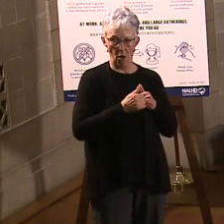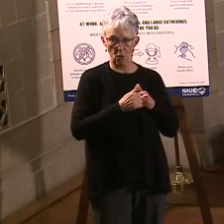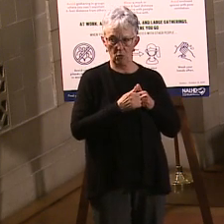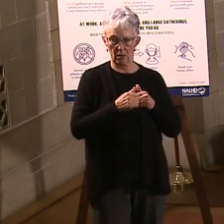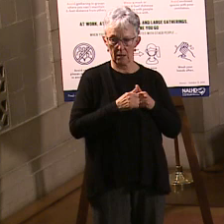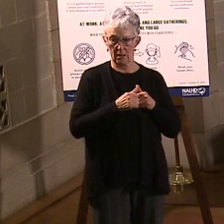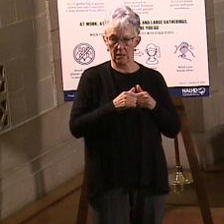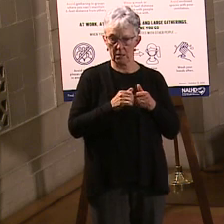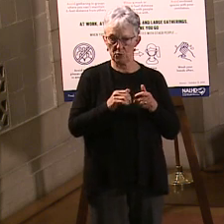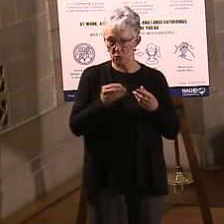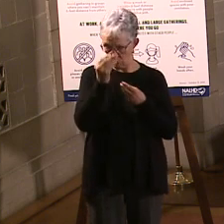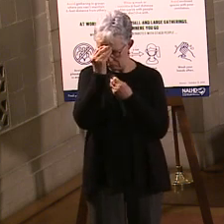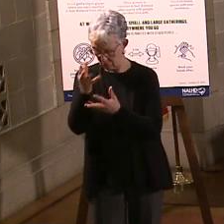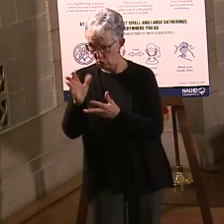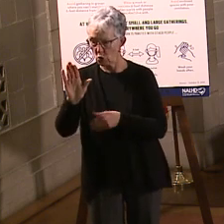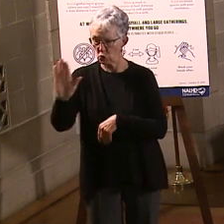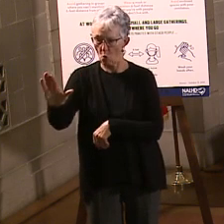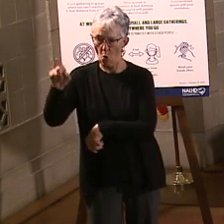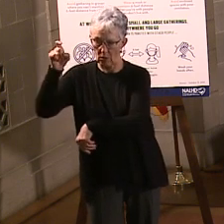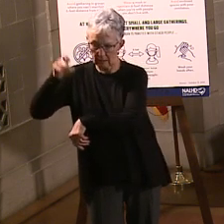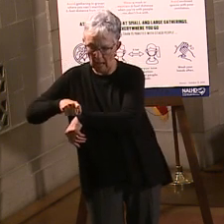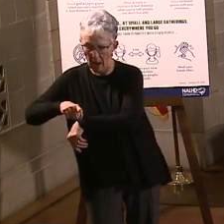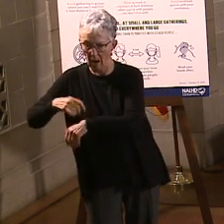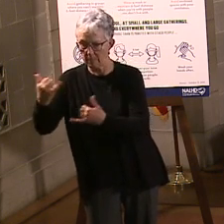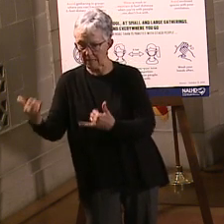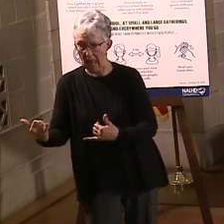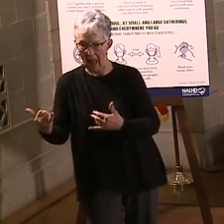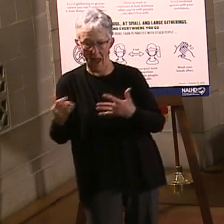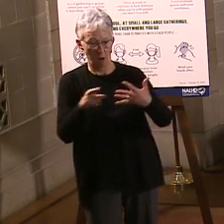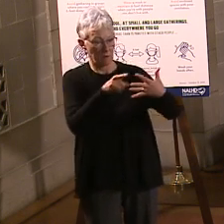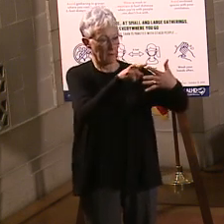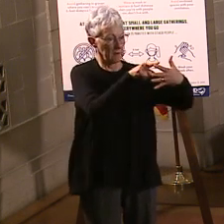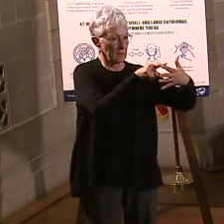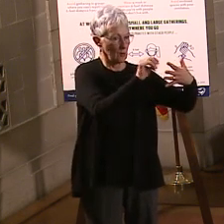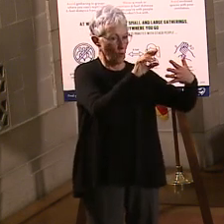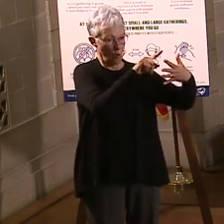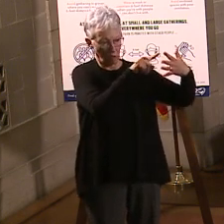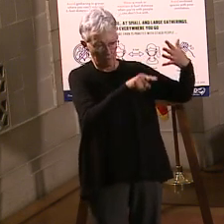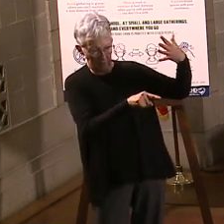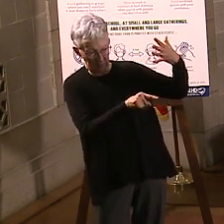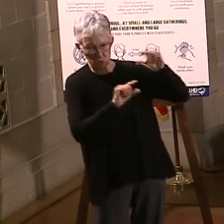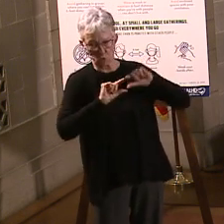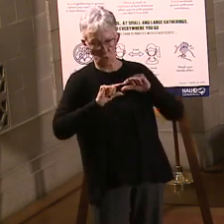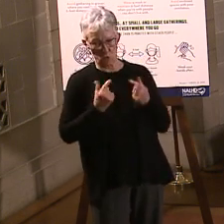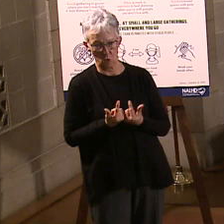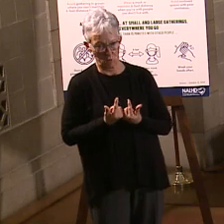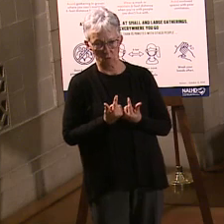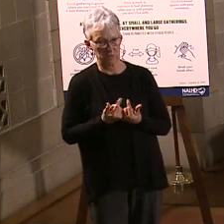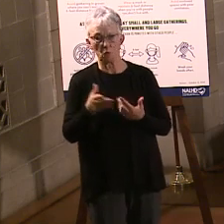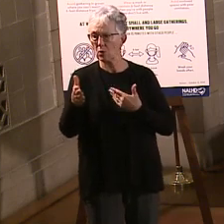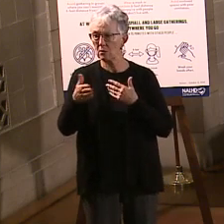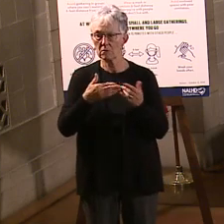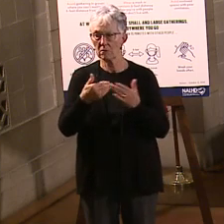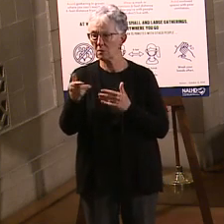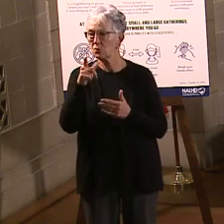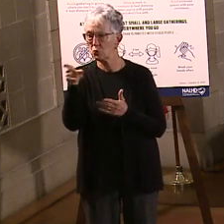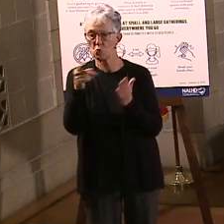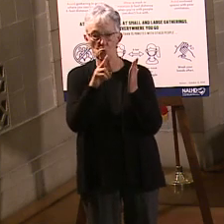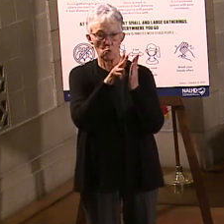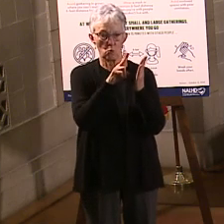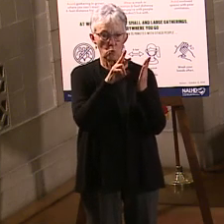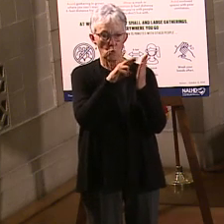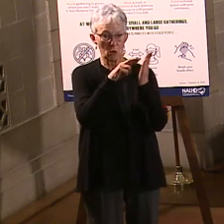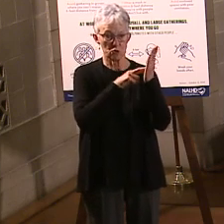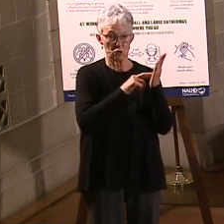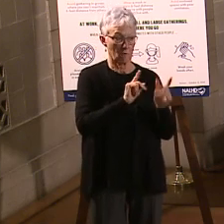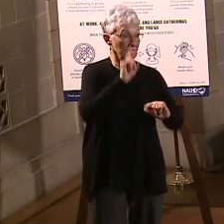follow what the local public health department people are doing to pick. And that's why I want you to understand it's really not first in, first out. As long as you go to